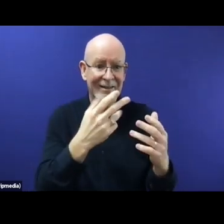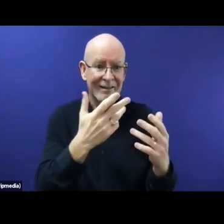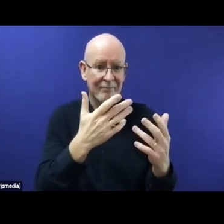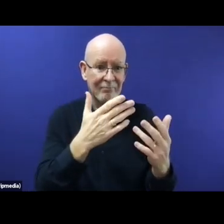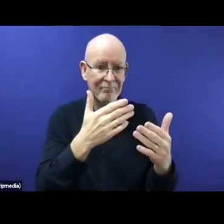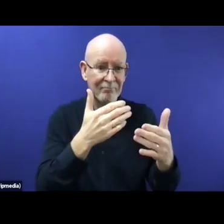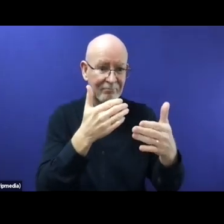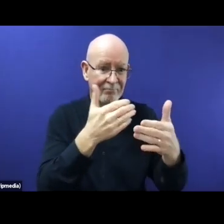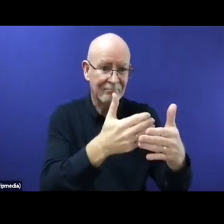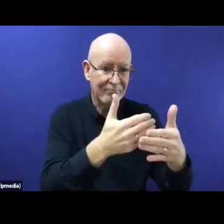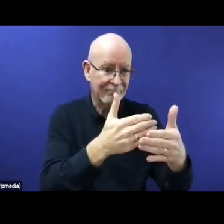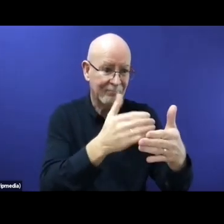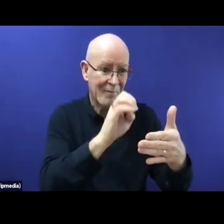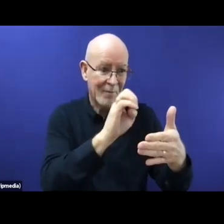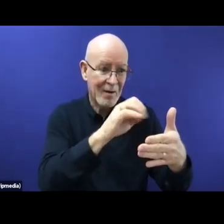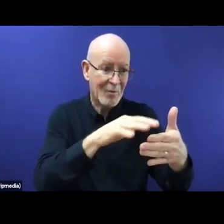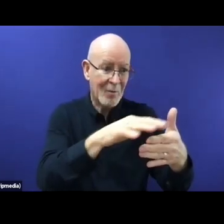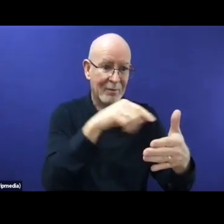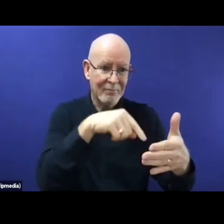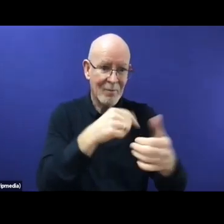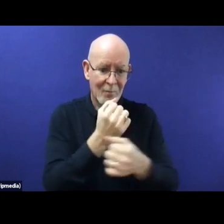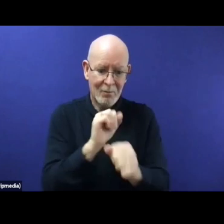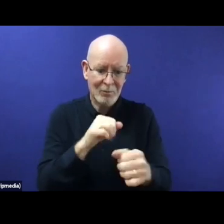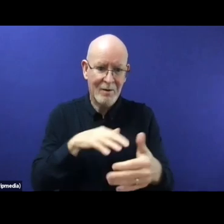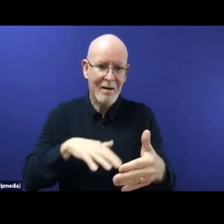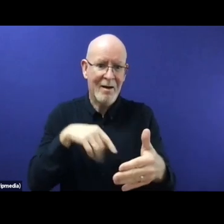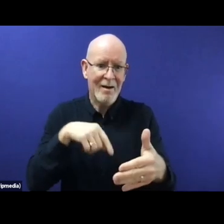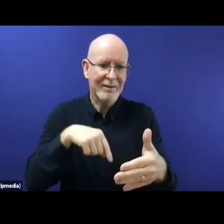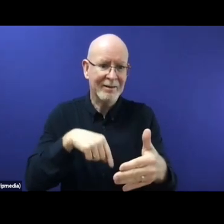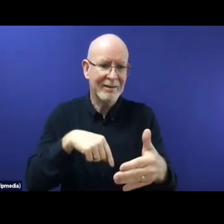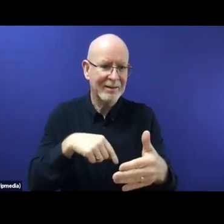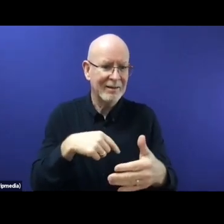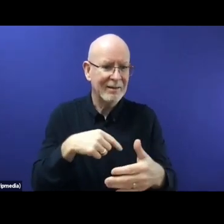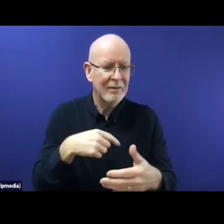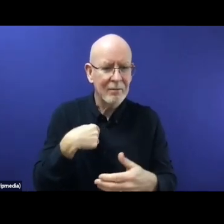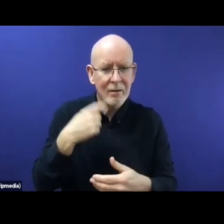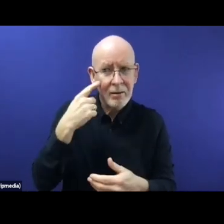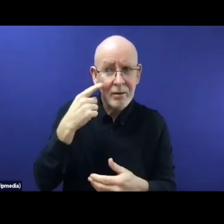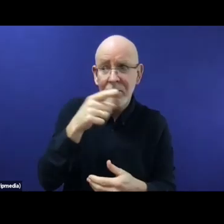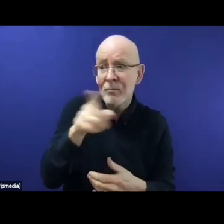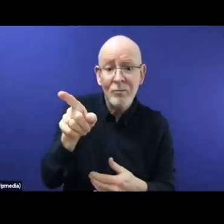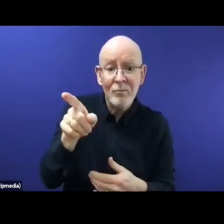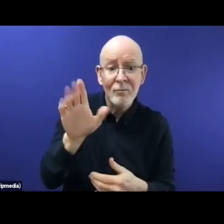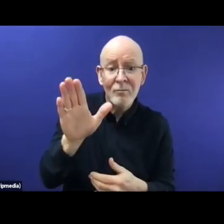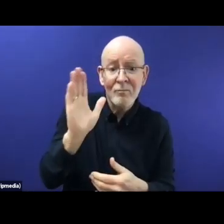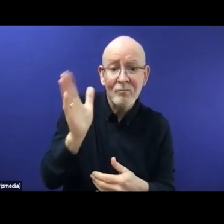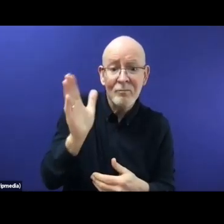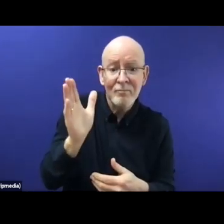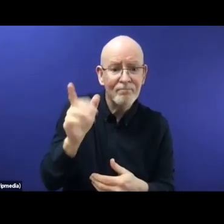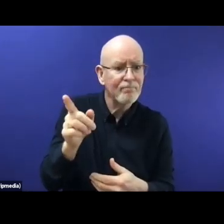presenter, Professor Westerhansen from Oros University. With you, Jens, we would like to delve